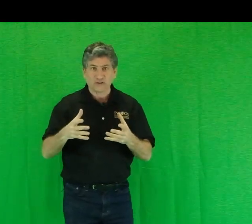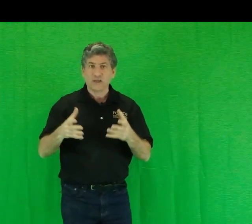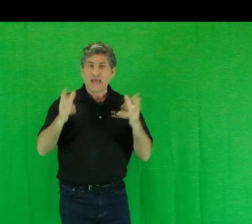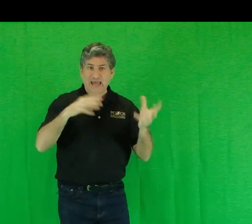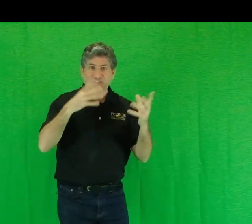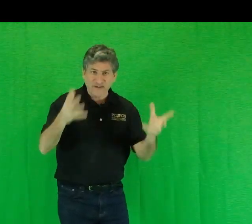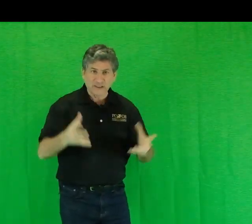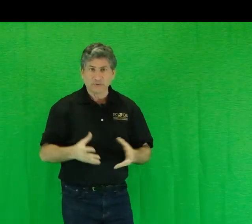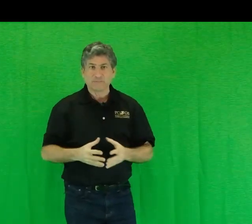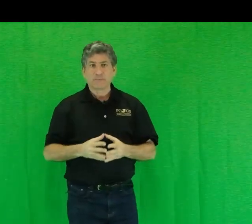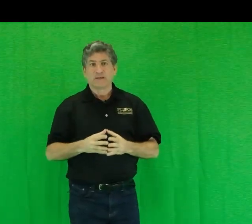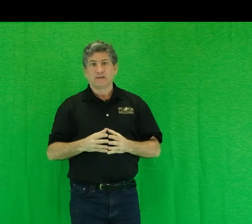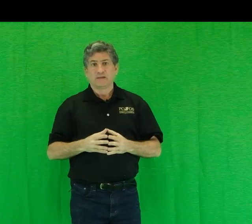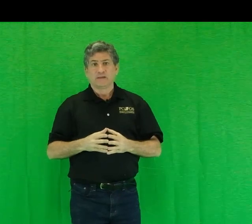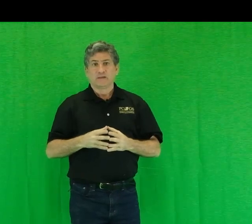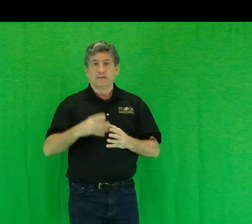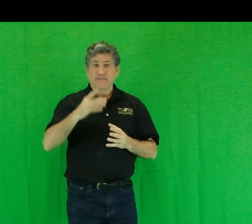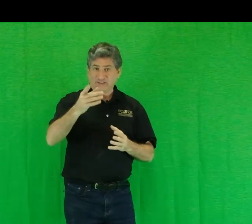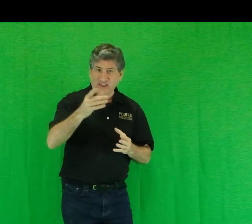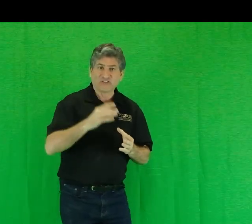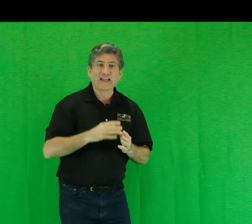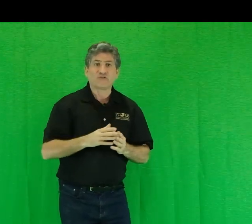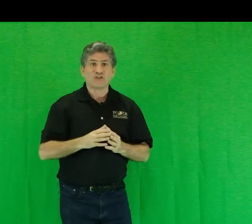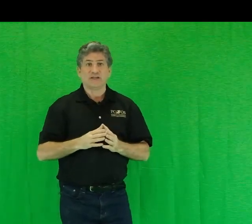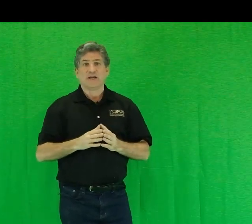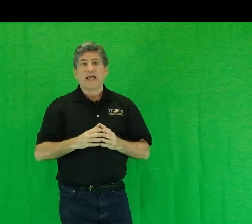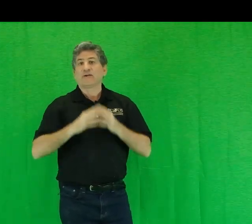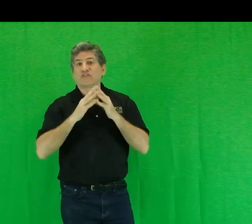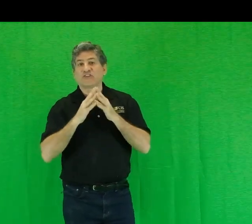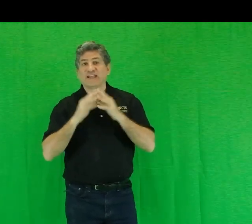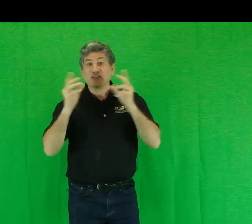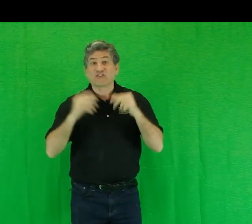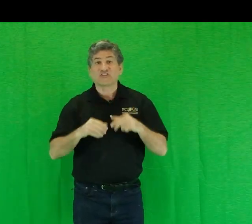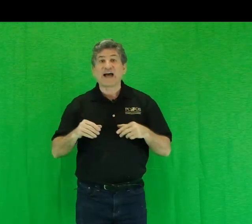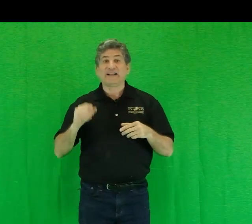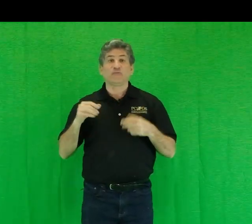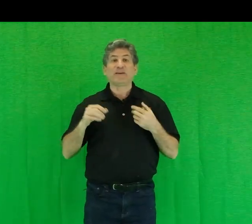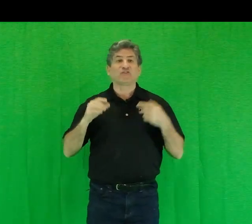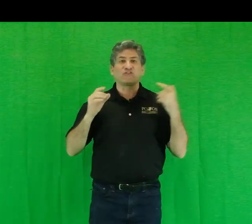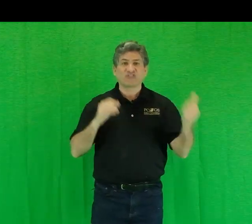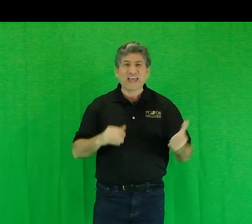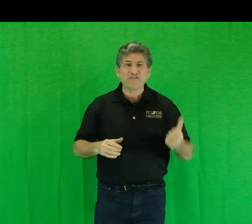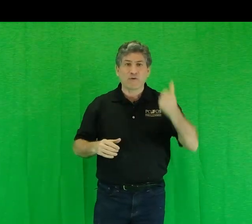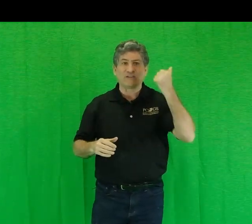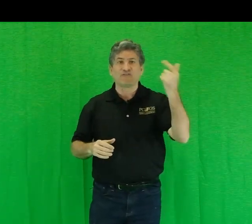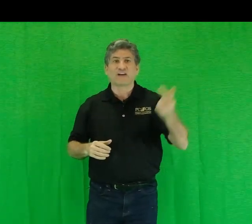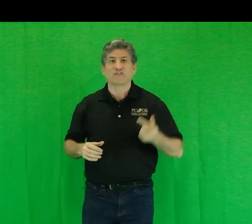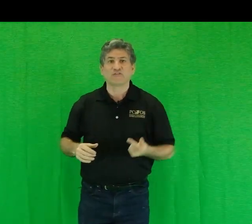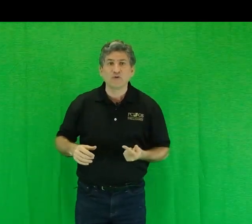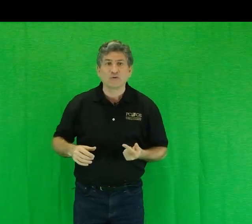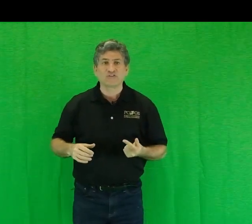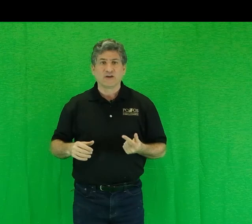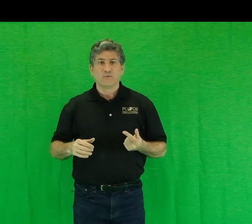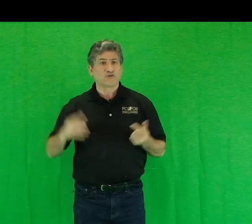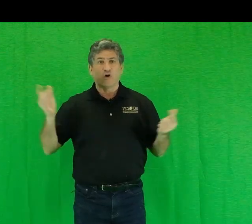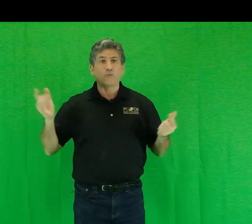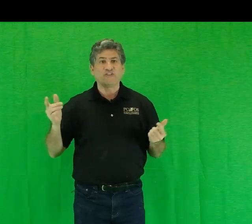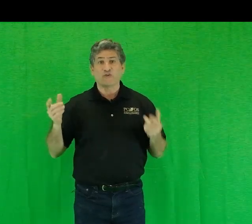and available. That takes energy. And in societies based on slavery and fossil fuels, which are always either